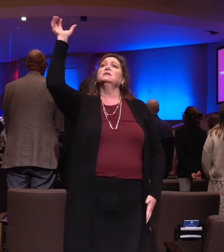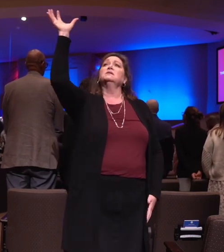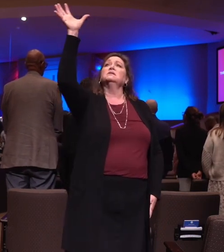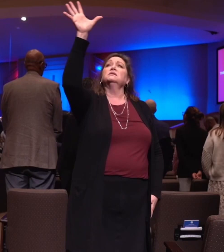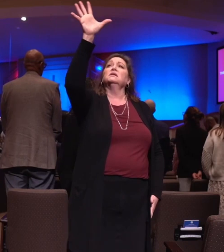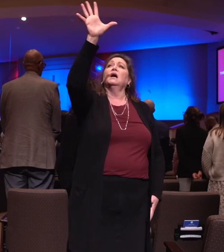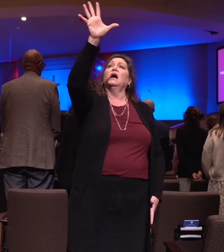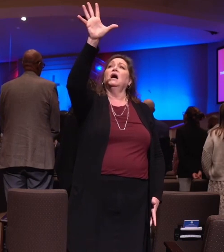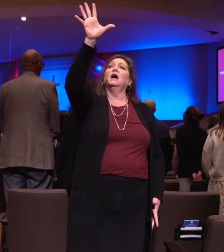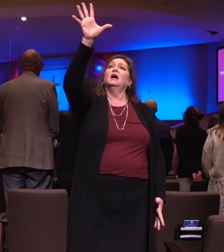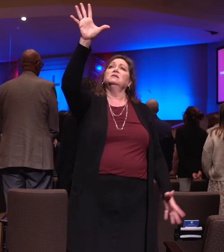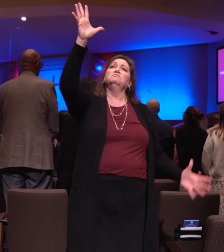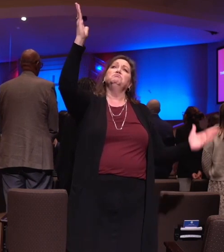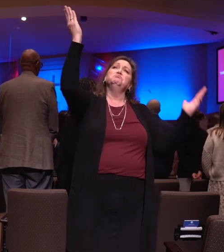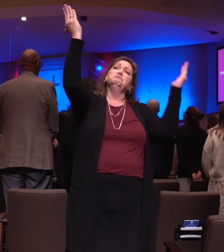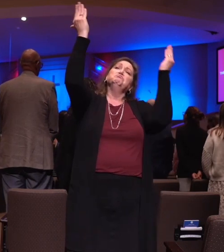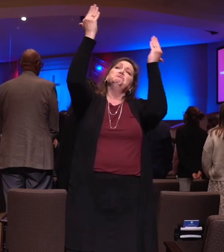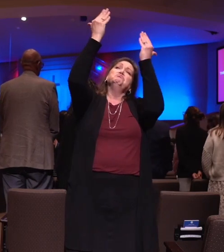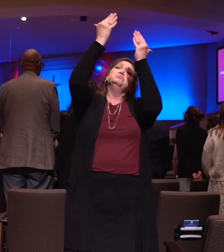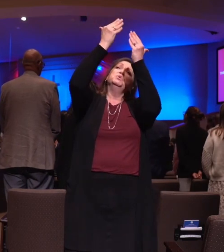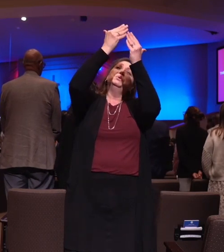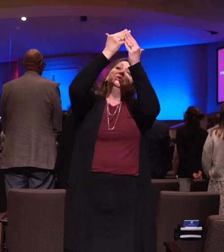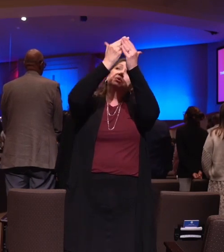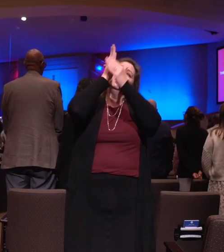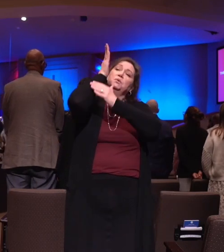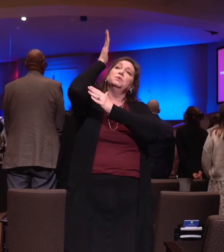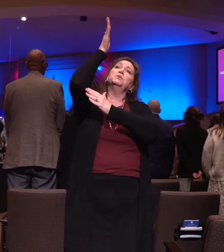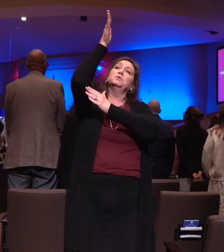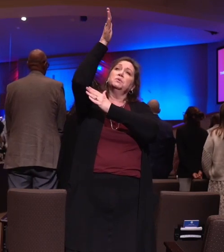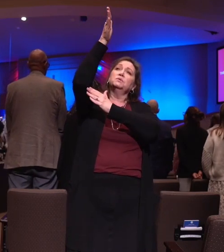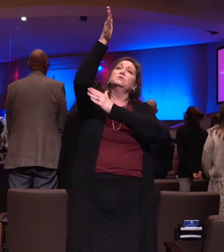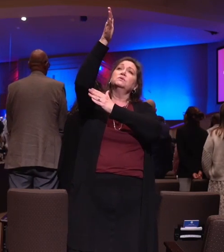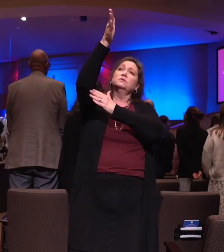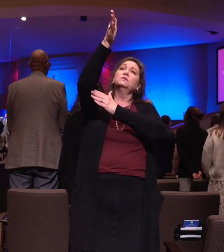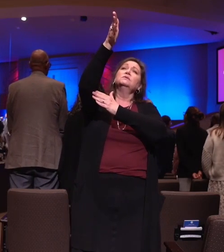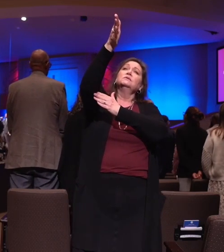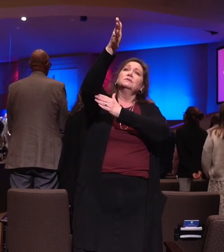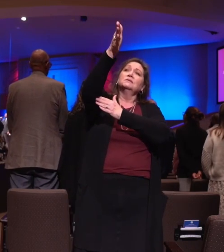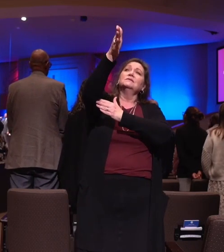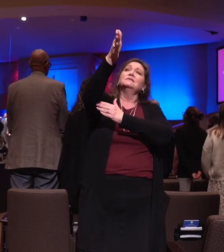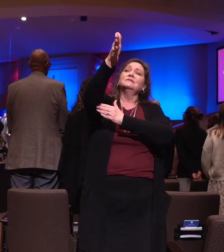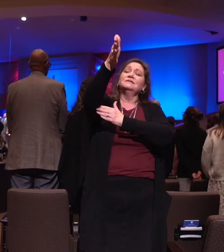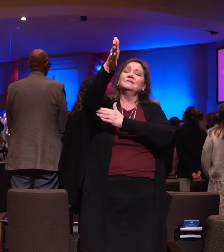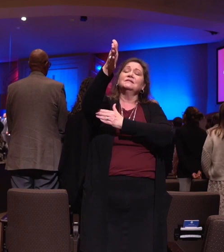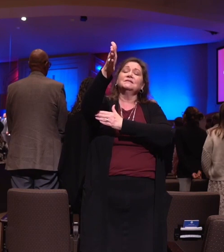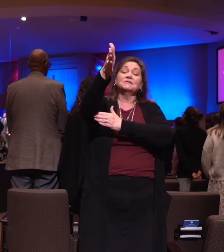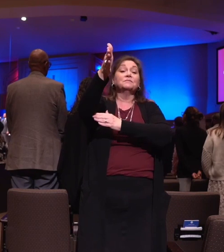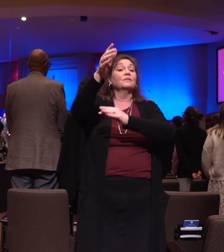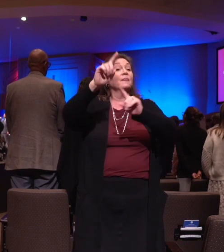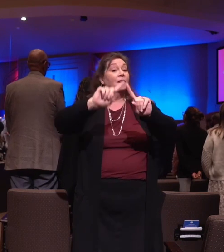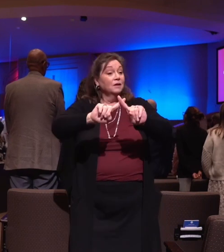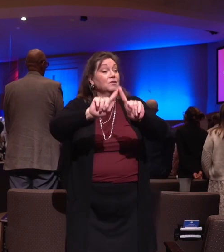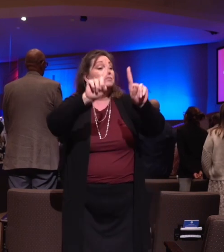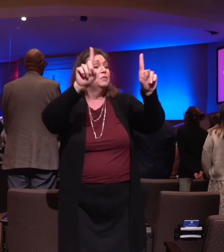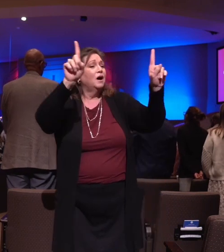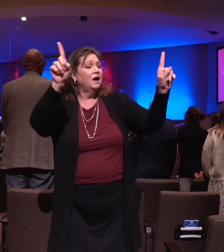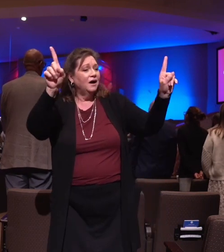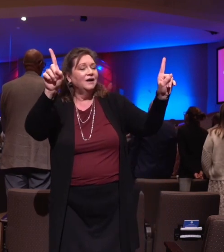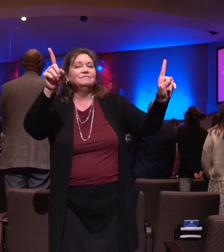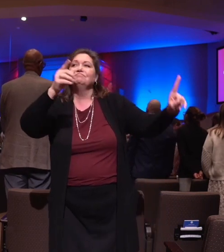sun forbear to shine. My blood who